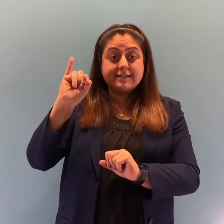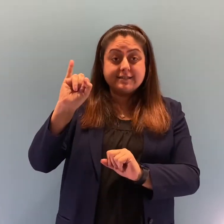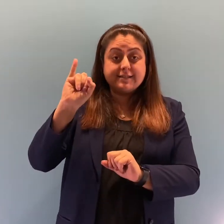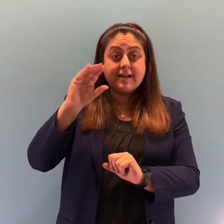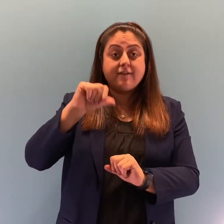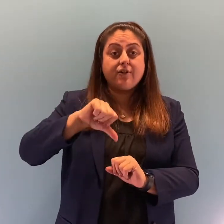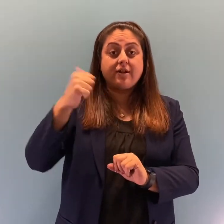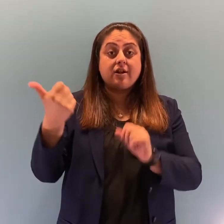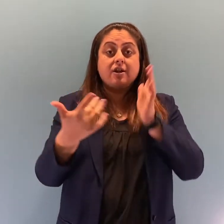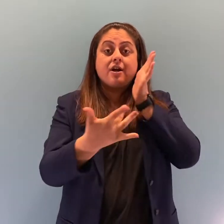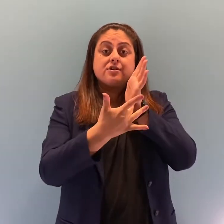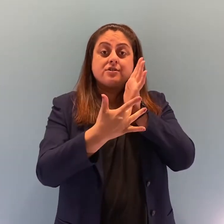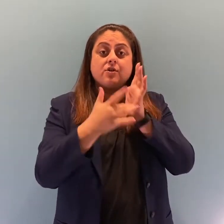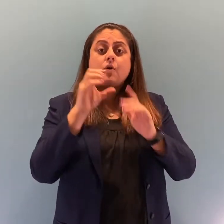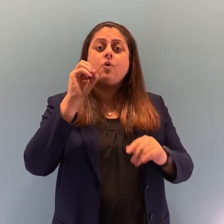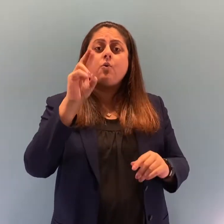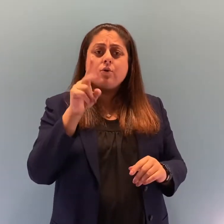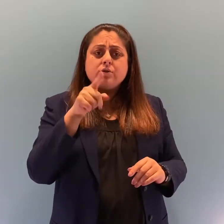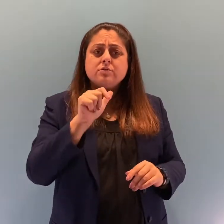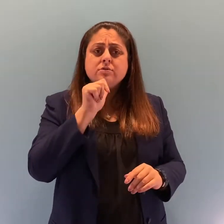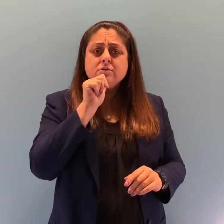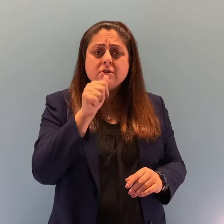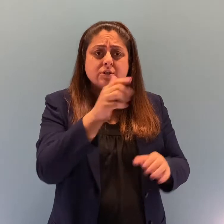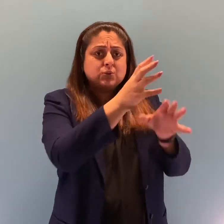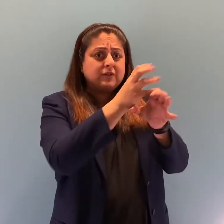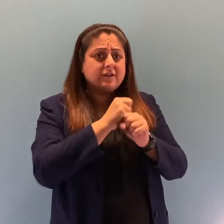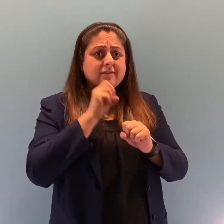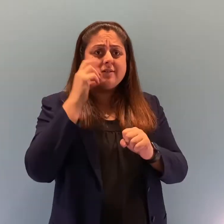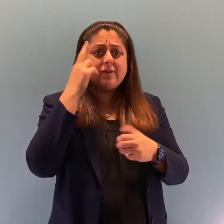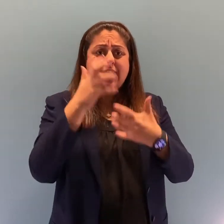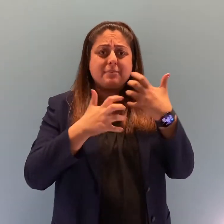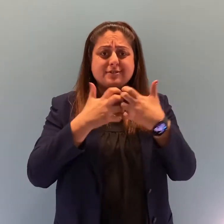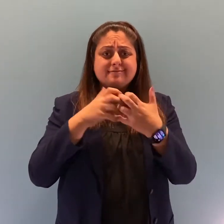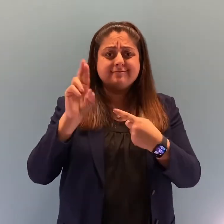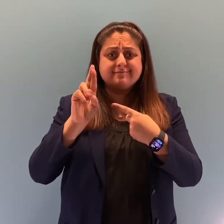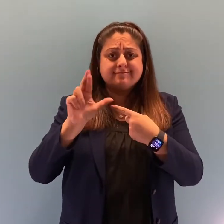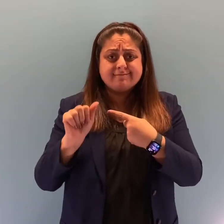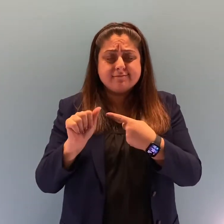provided a reasonable accommodation, you can contact the EEOC to help you decide what to do next.